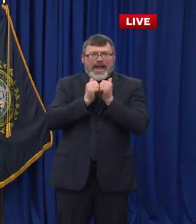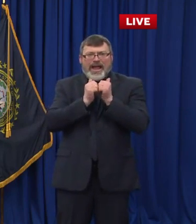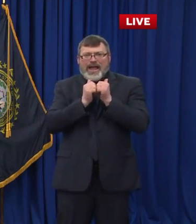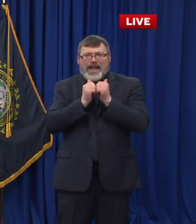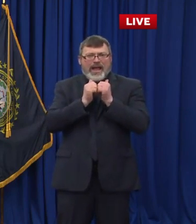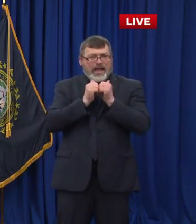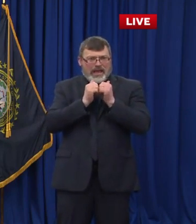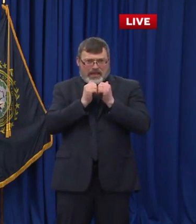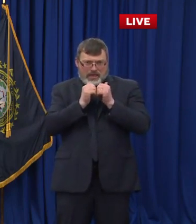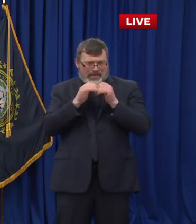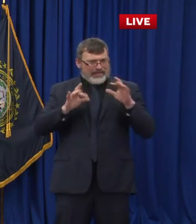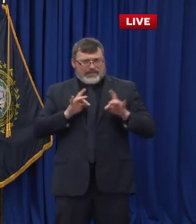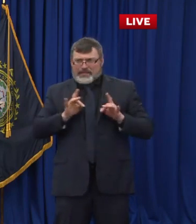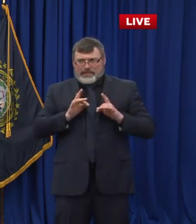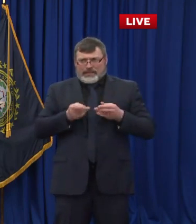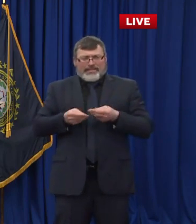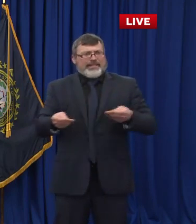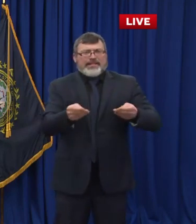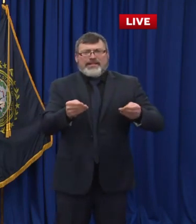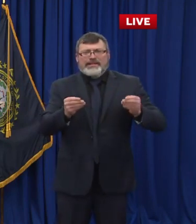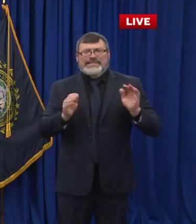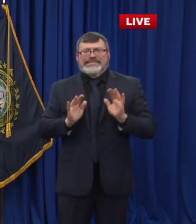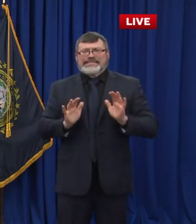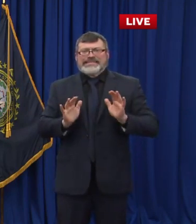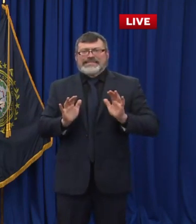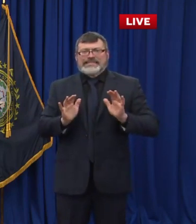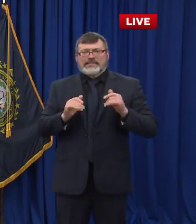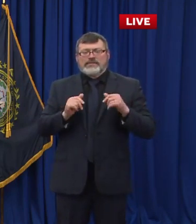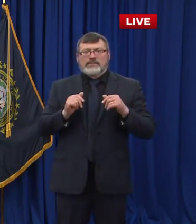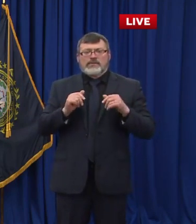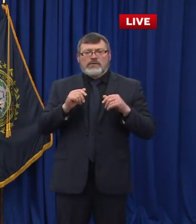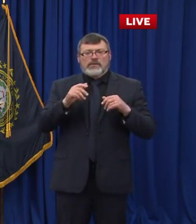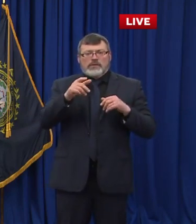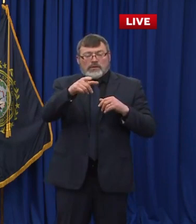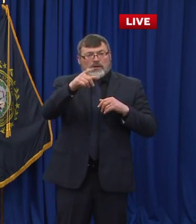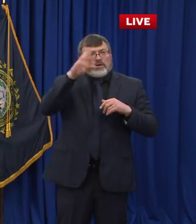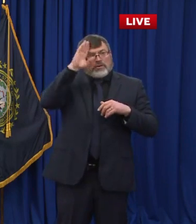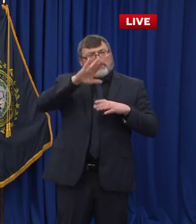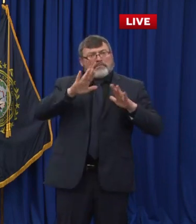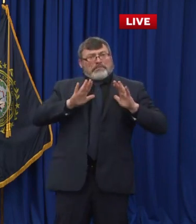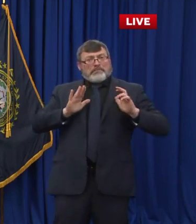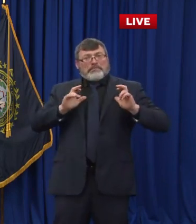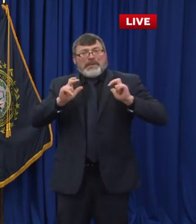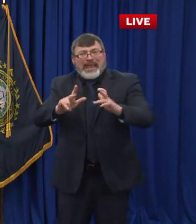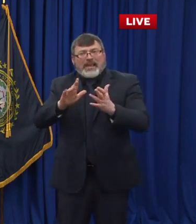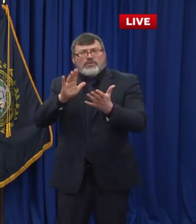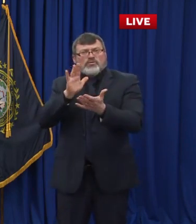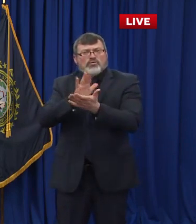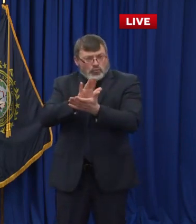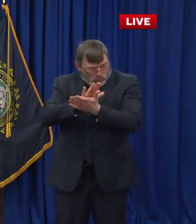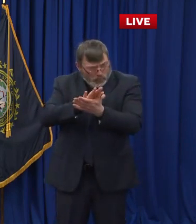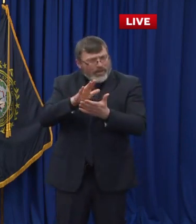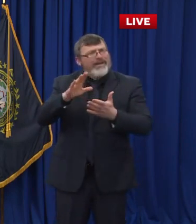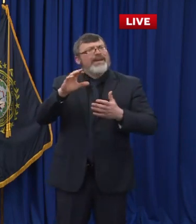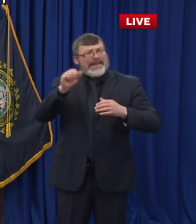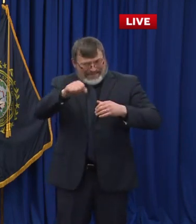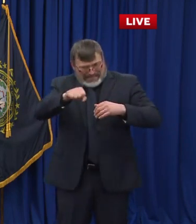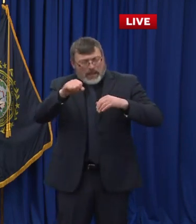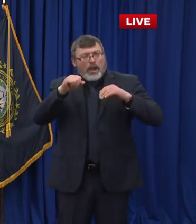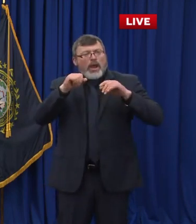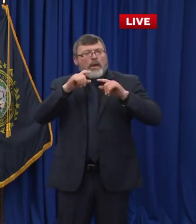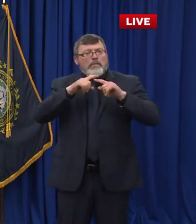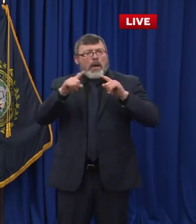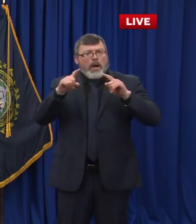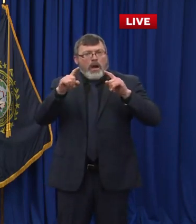and continue to be able to host in-person learning and continue with the educational objectives. There are